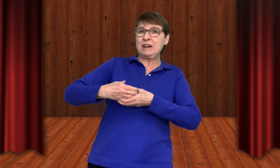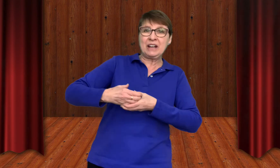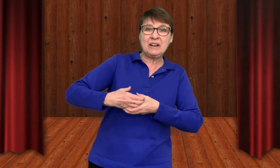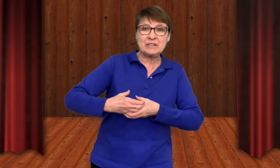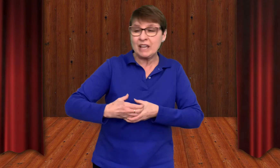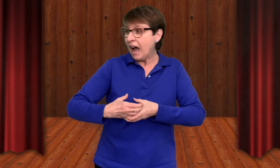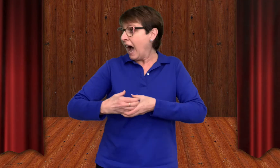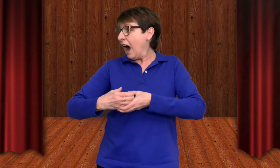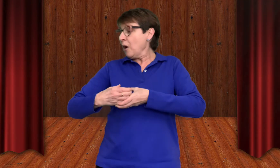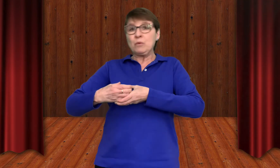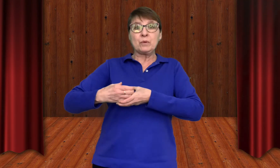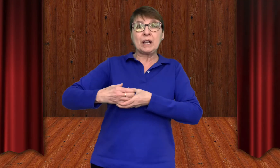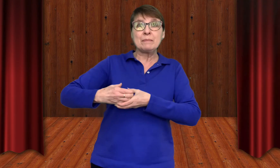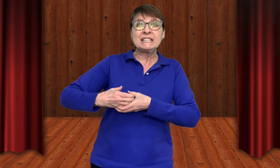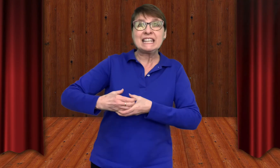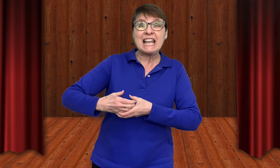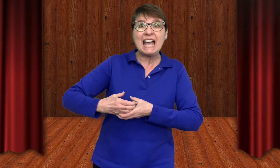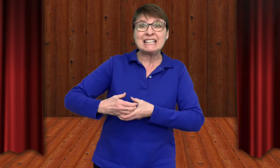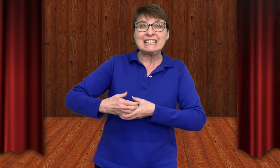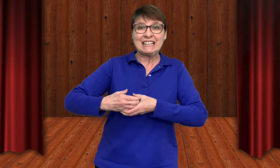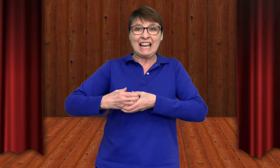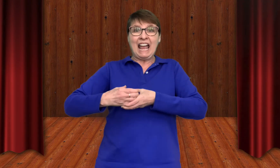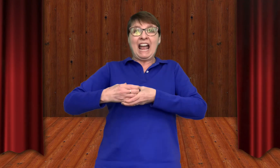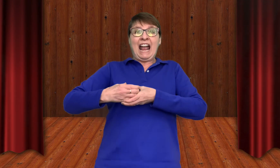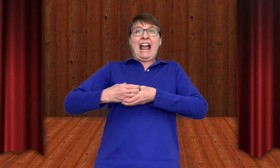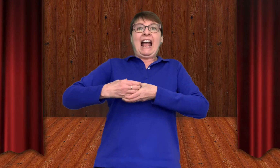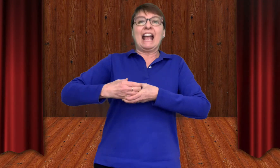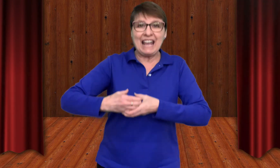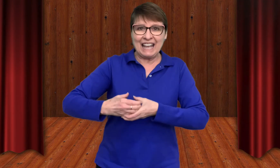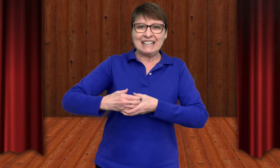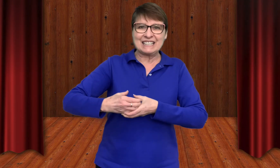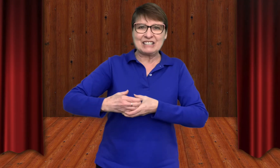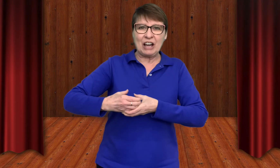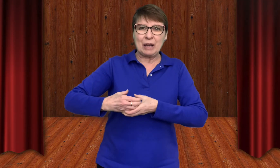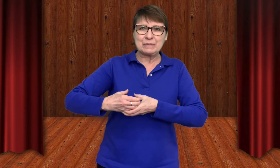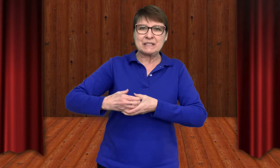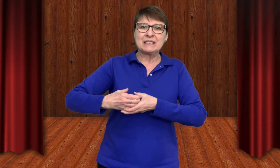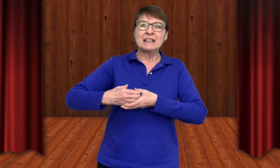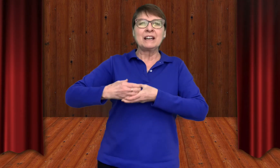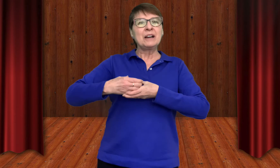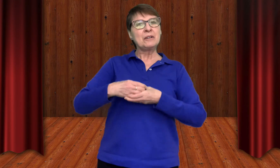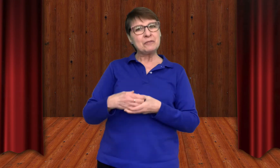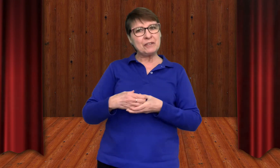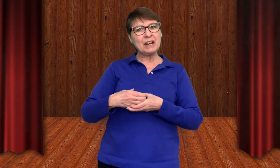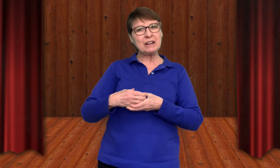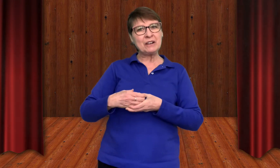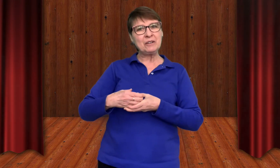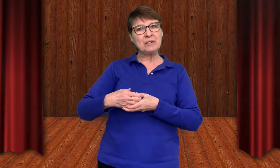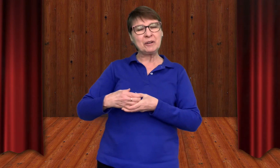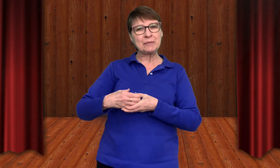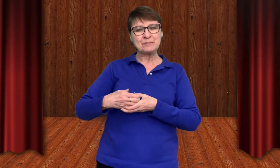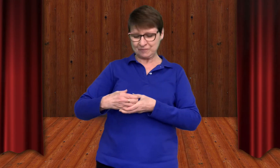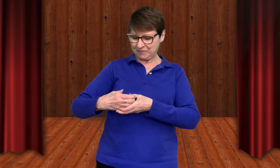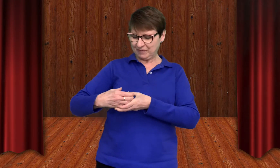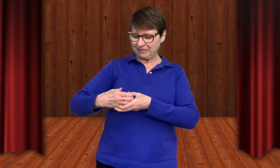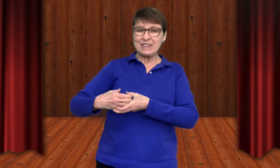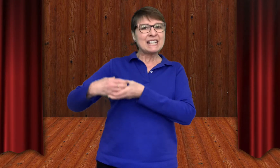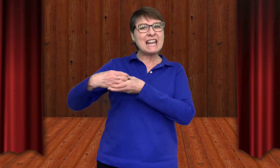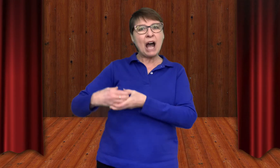it goes. Oh, we're coming to the end. And it stops. Very cool. Now